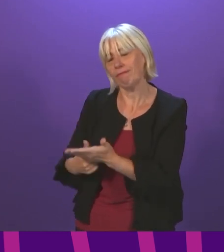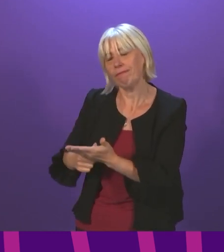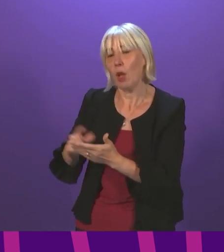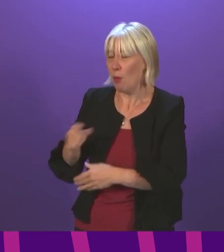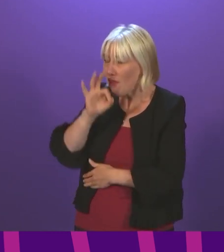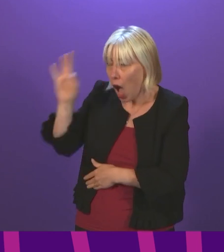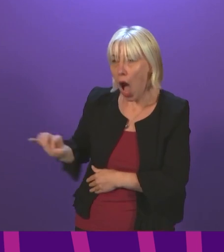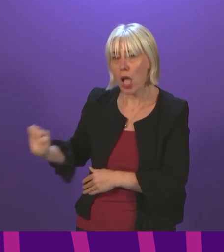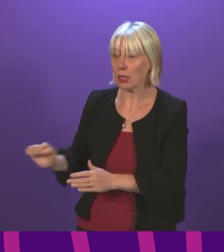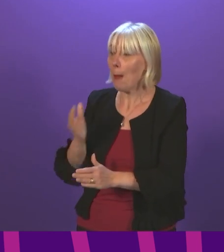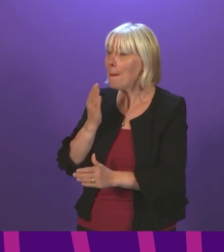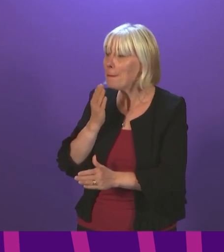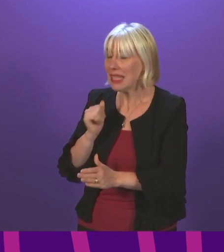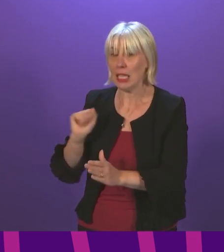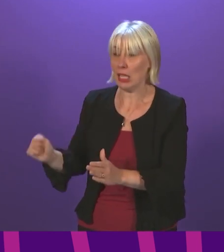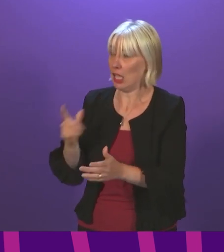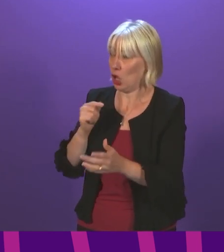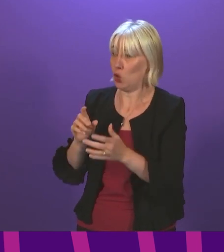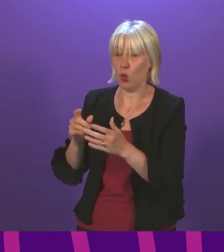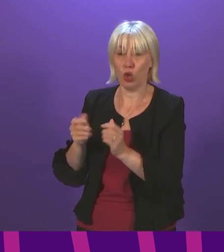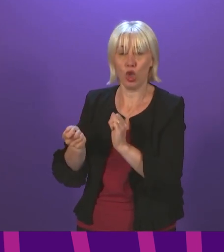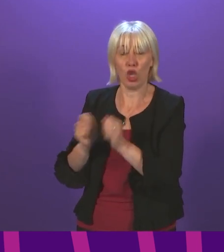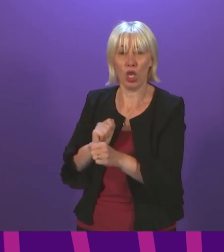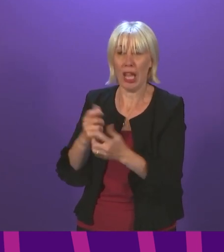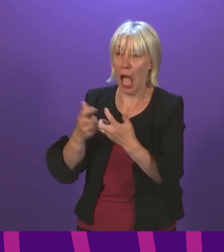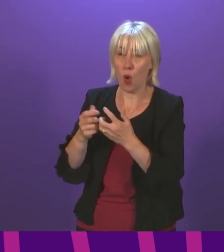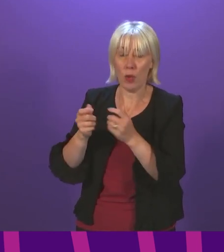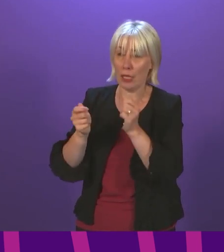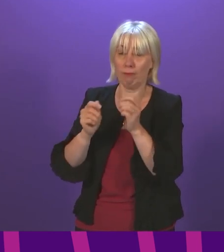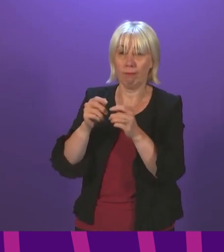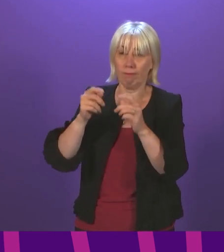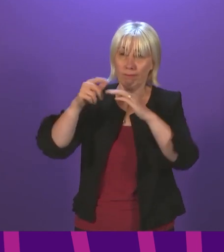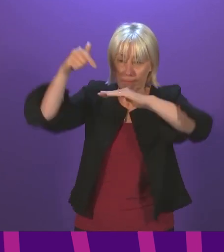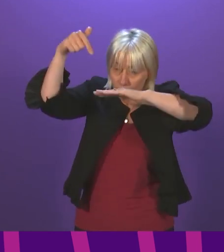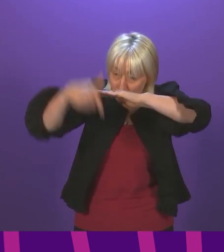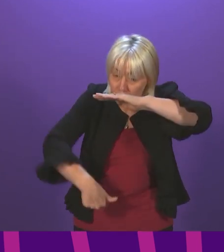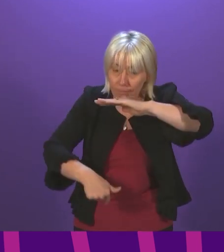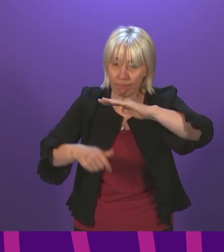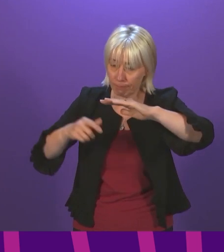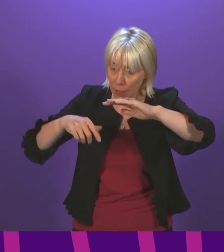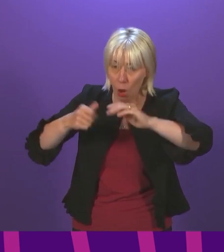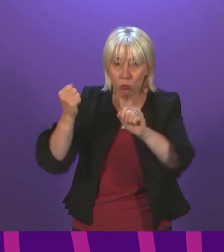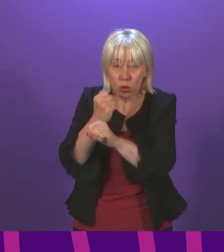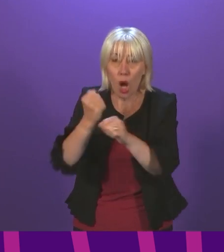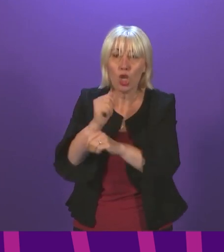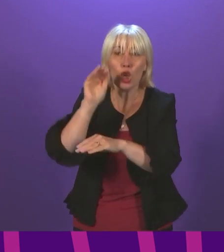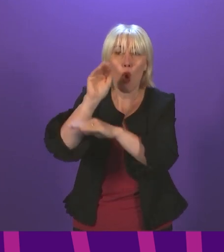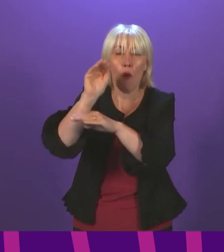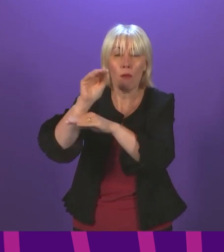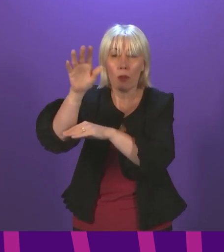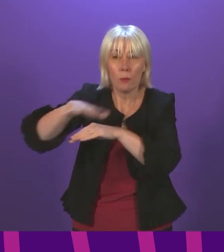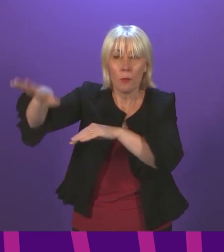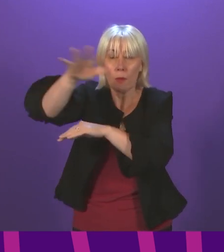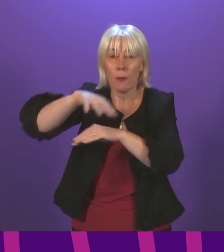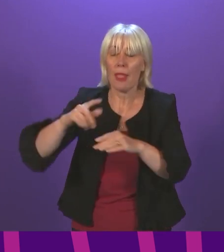significantly enhance the climate conditionality associated with offshore exploration and production and to reassess licences already issued but where field